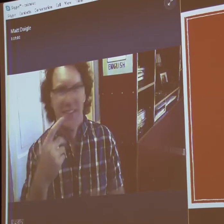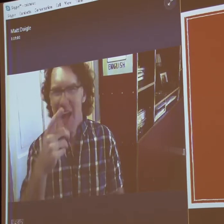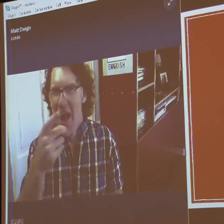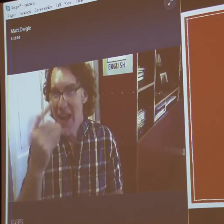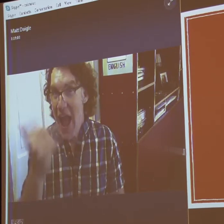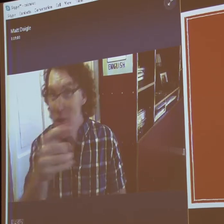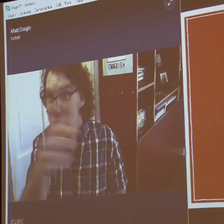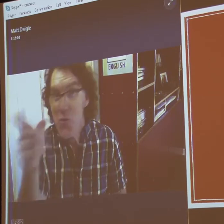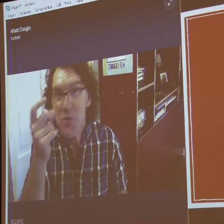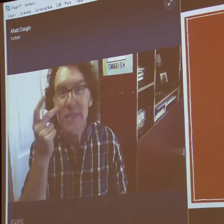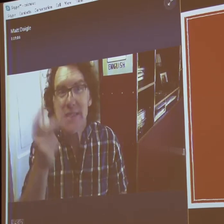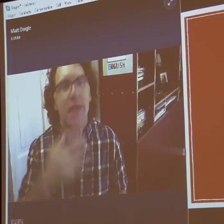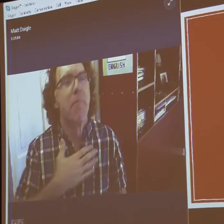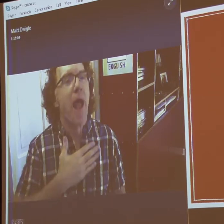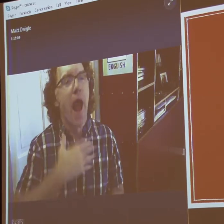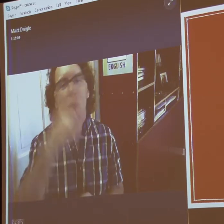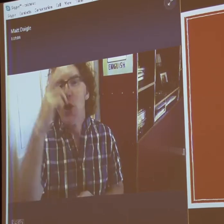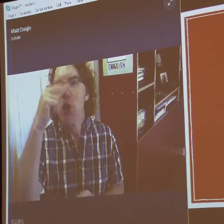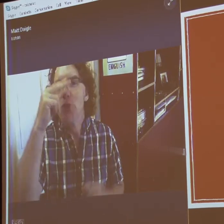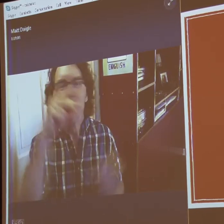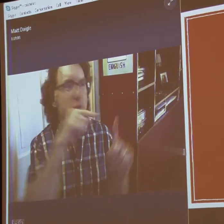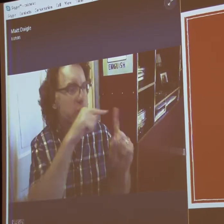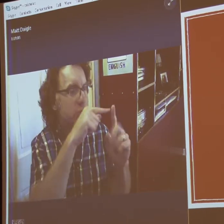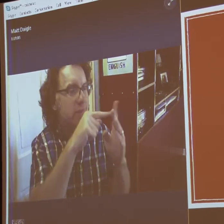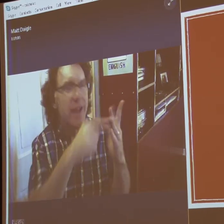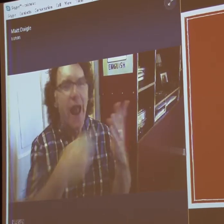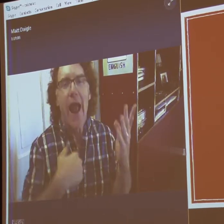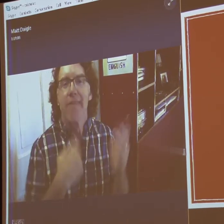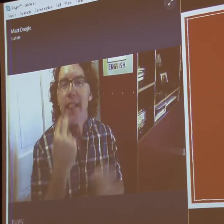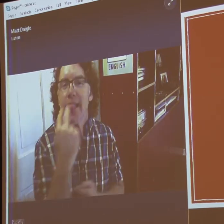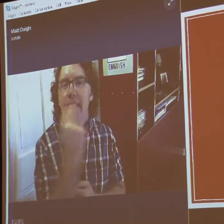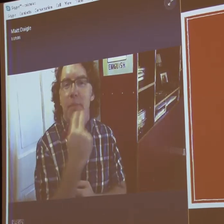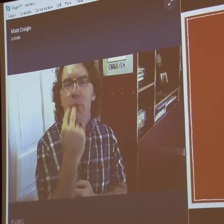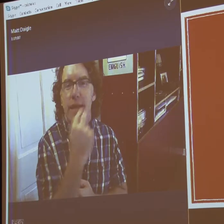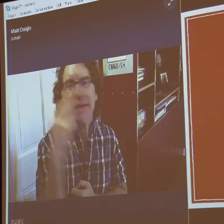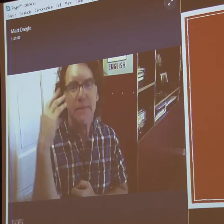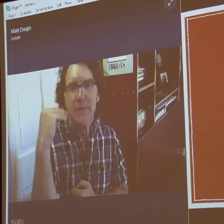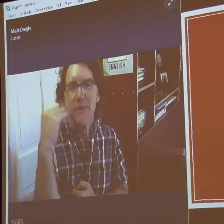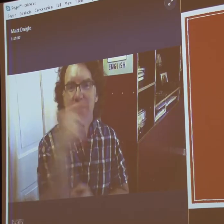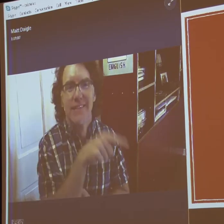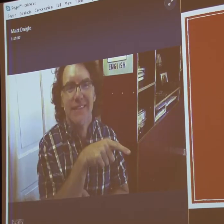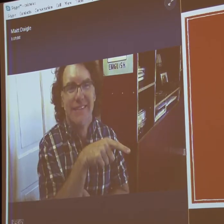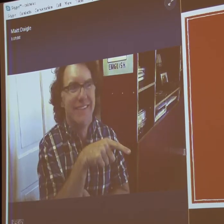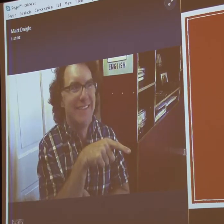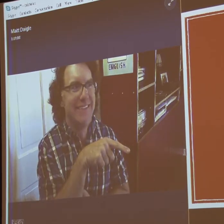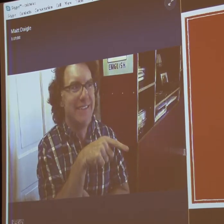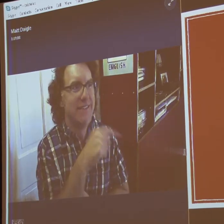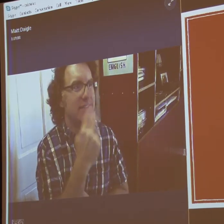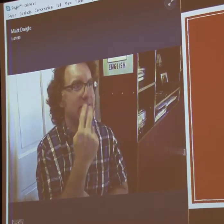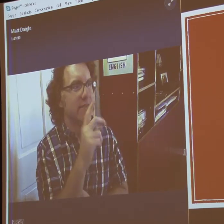speak and reading lips. You can see that my cartoons have a lot of lip reading